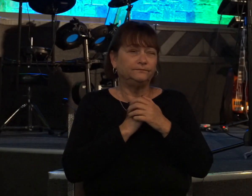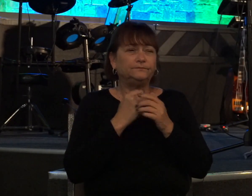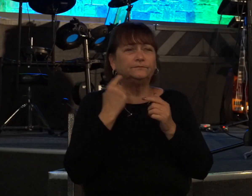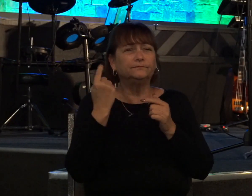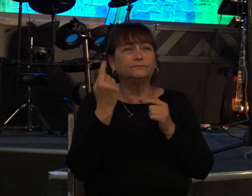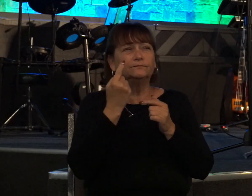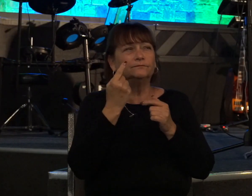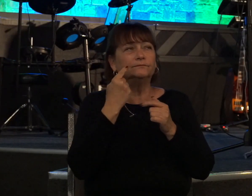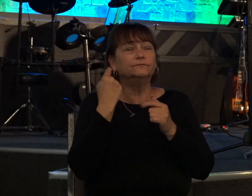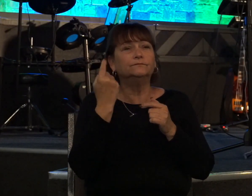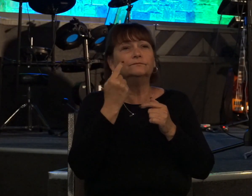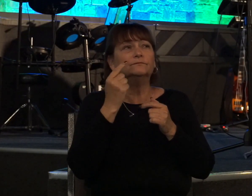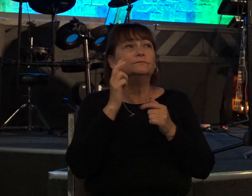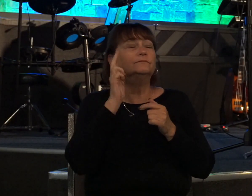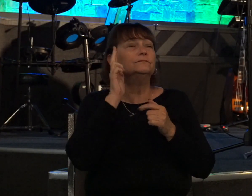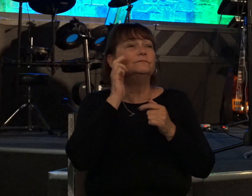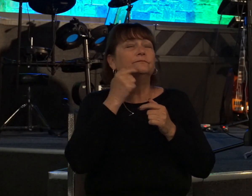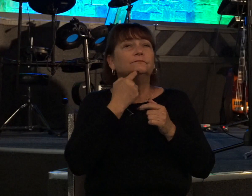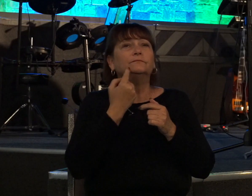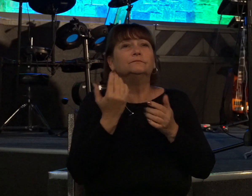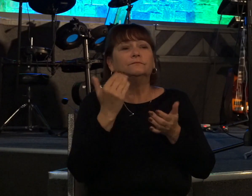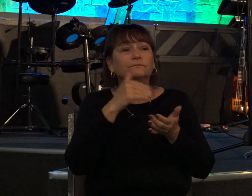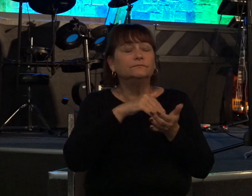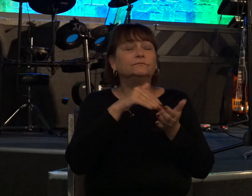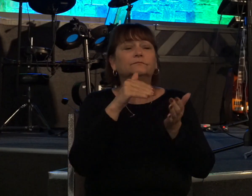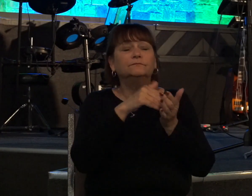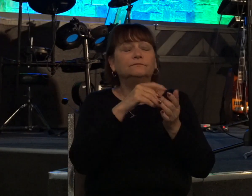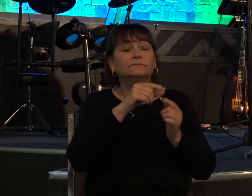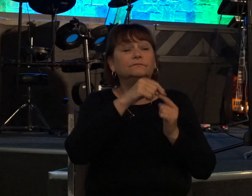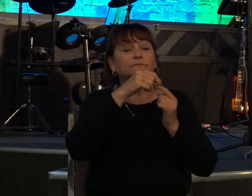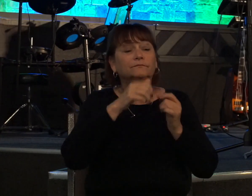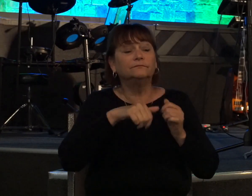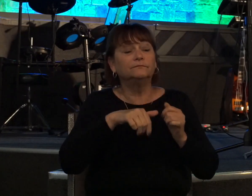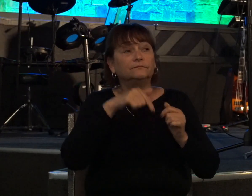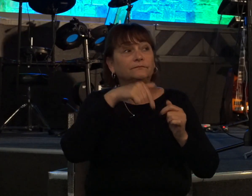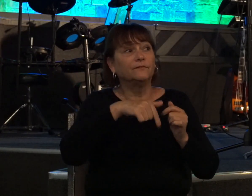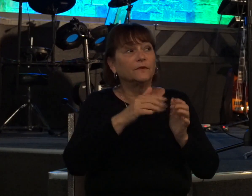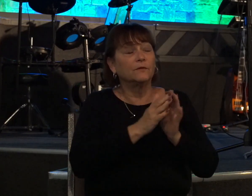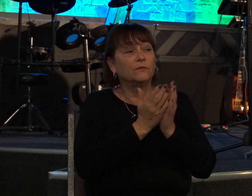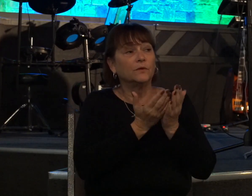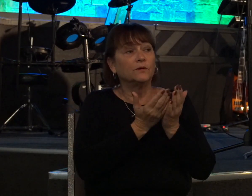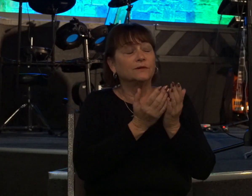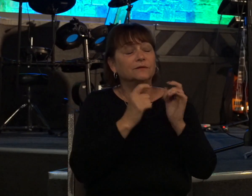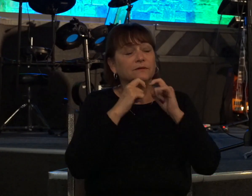hear me repeat guys especially in this book is that sin has consequences